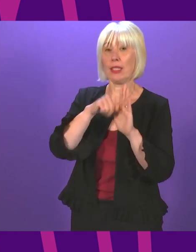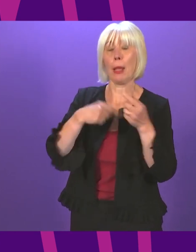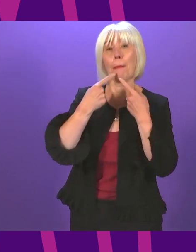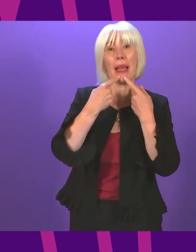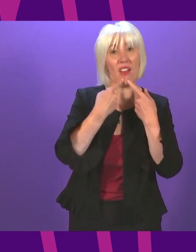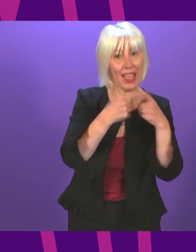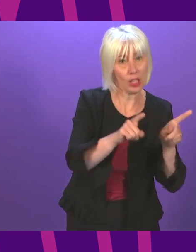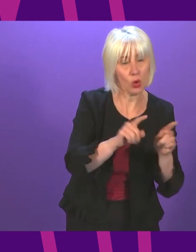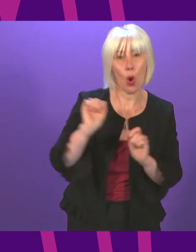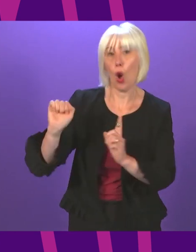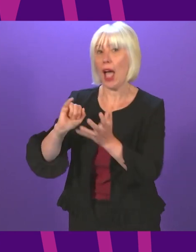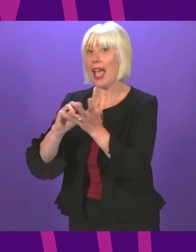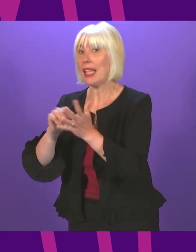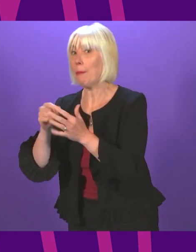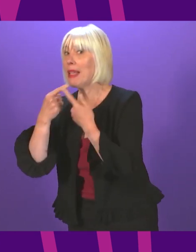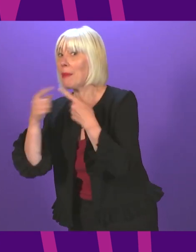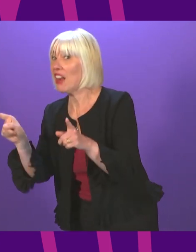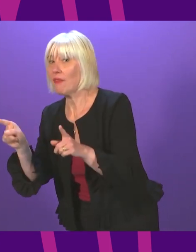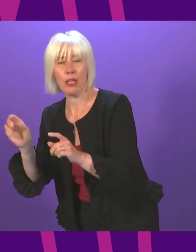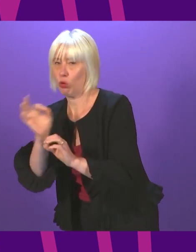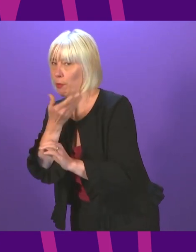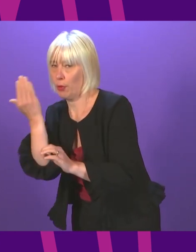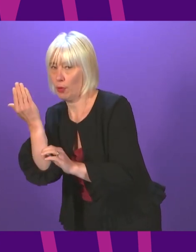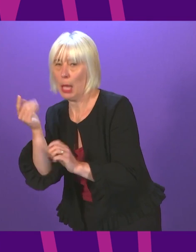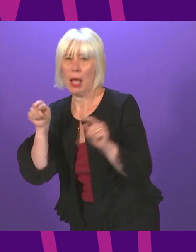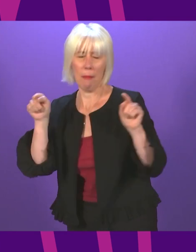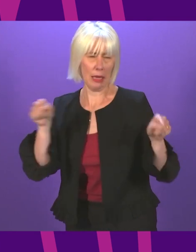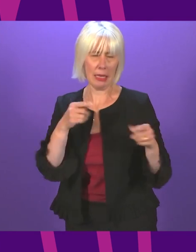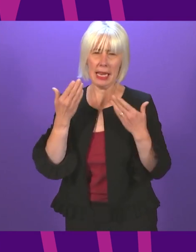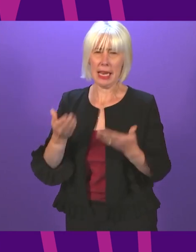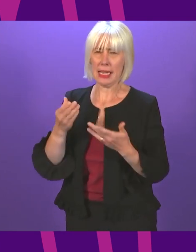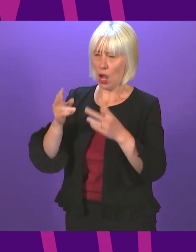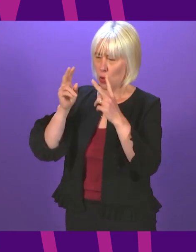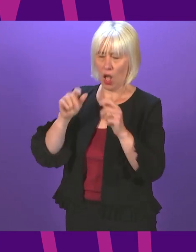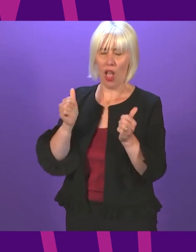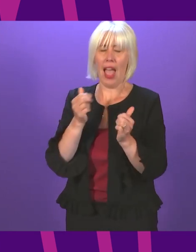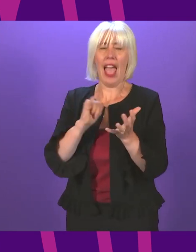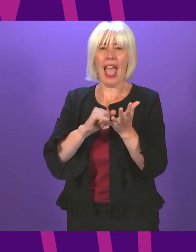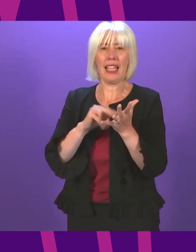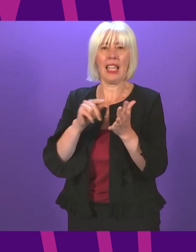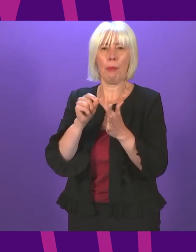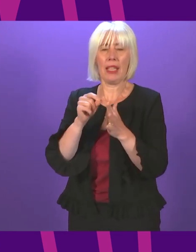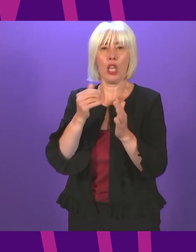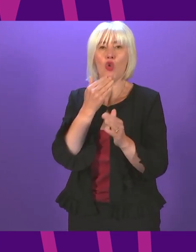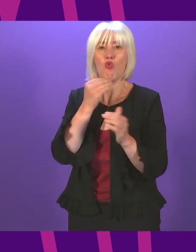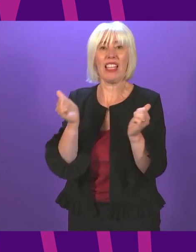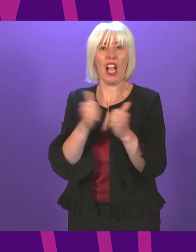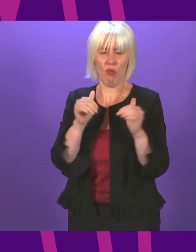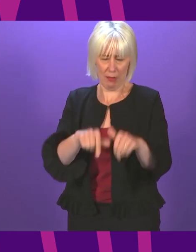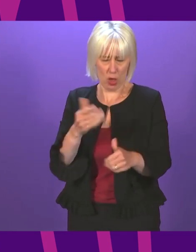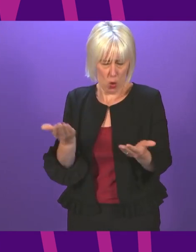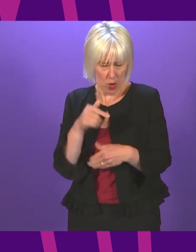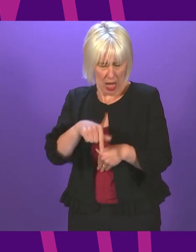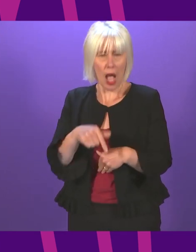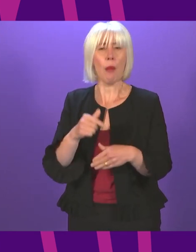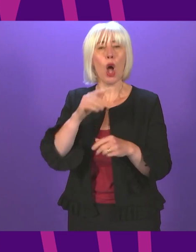manifesto and try as I might, I can find no reference to it in the SNP Green agreement. So can I ask the First Minister, when will